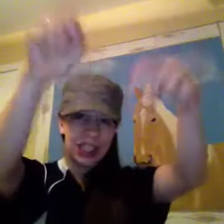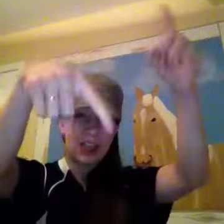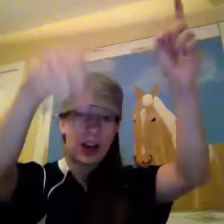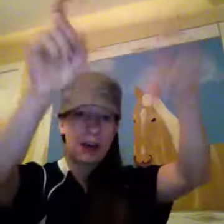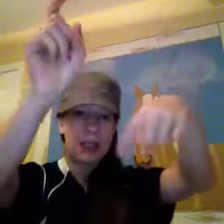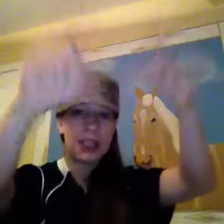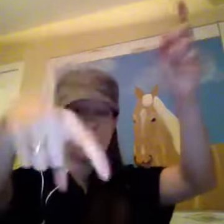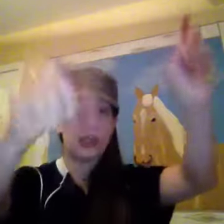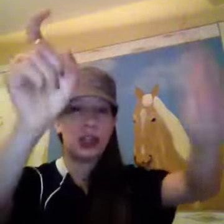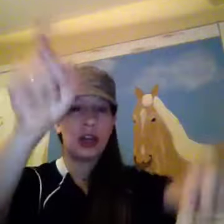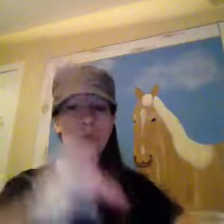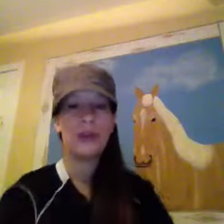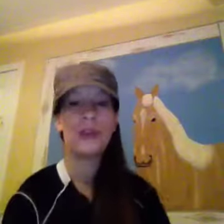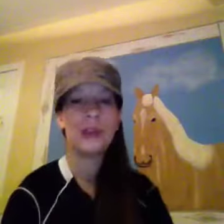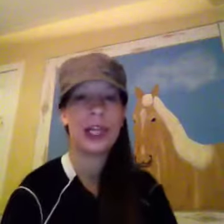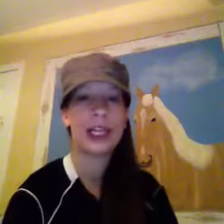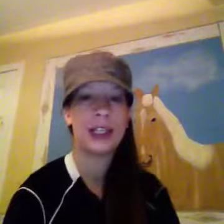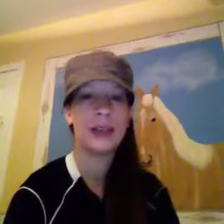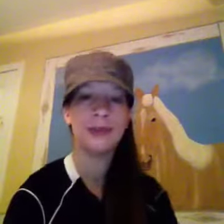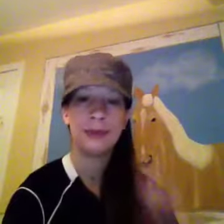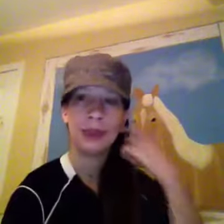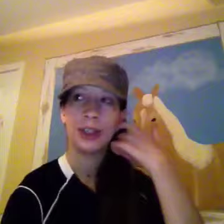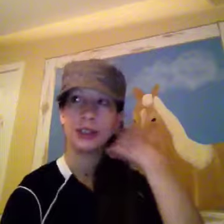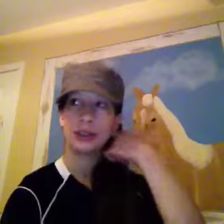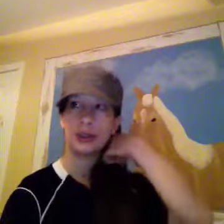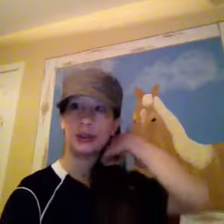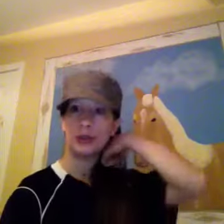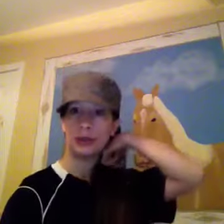comments below if you like it. So I